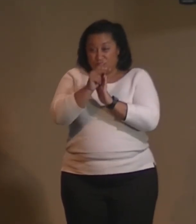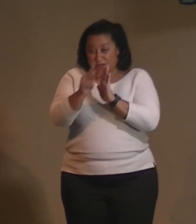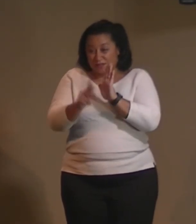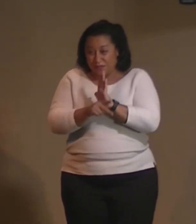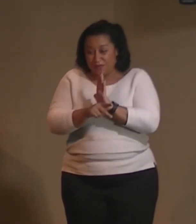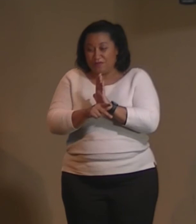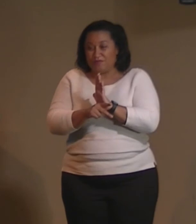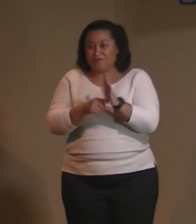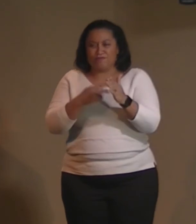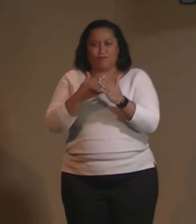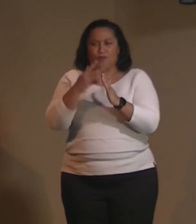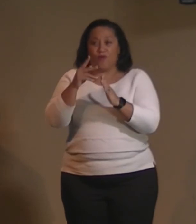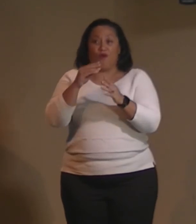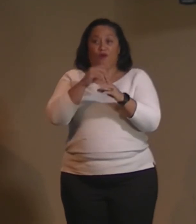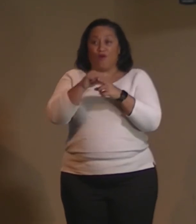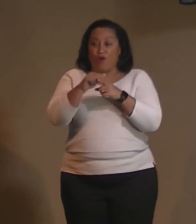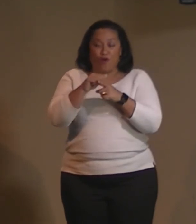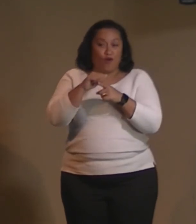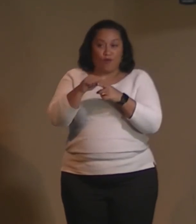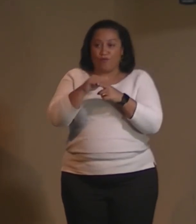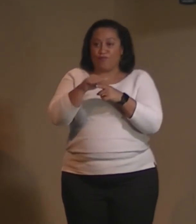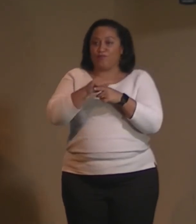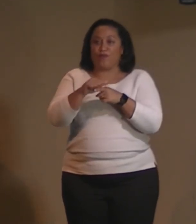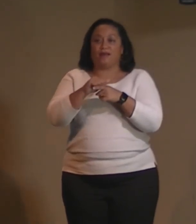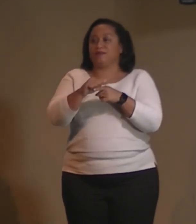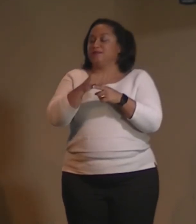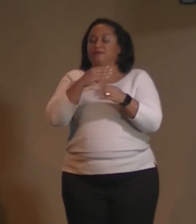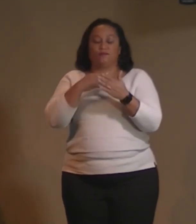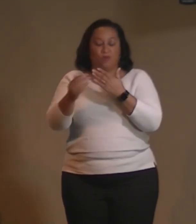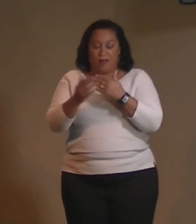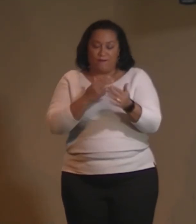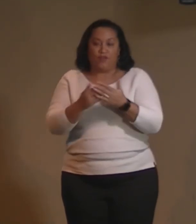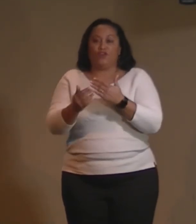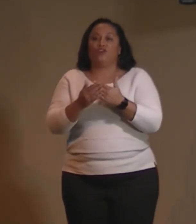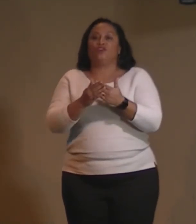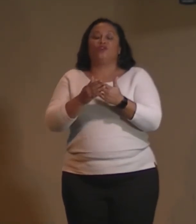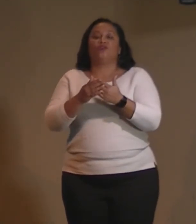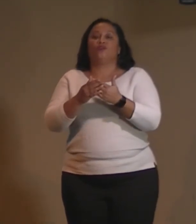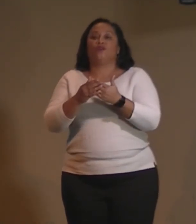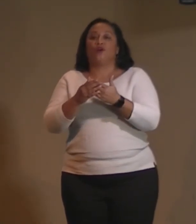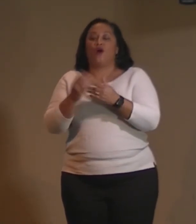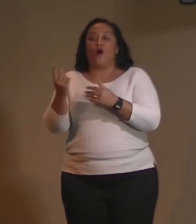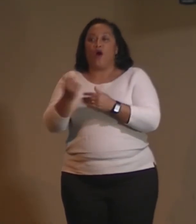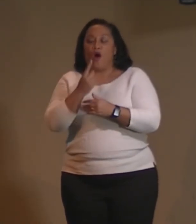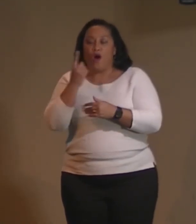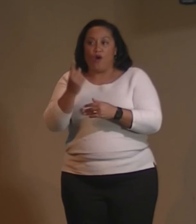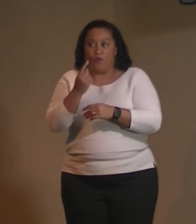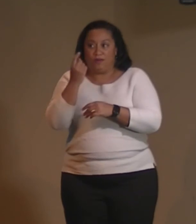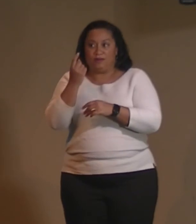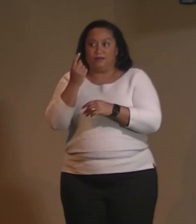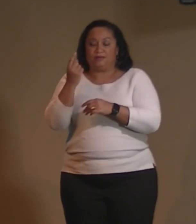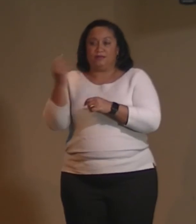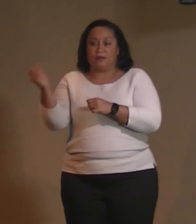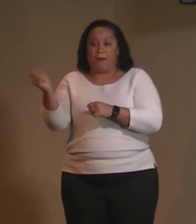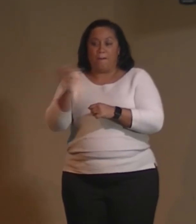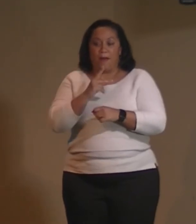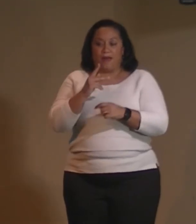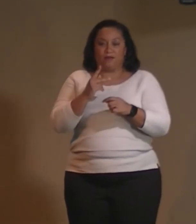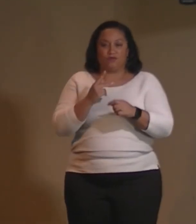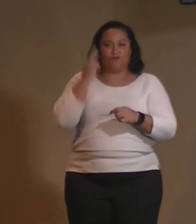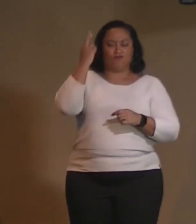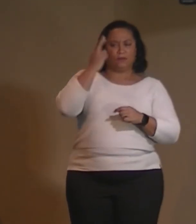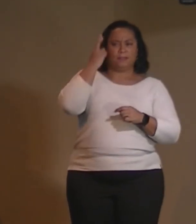whatever that is, always comes back to the realization that they must continue to practice.